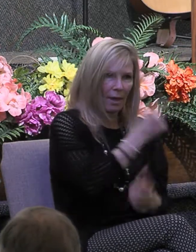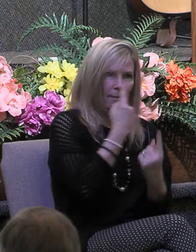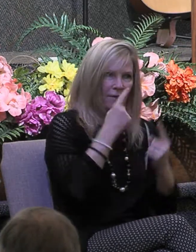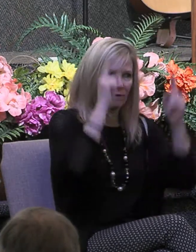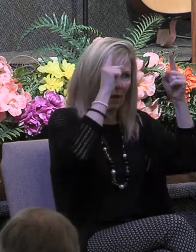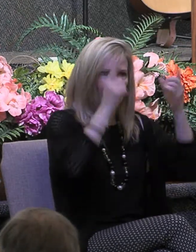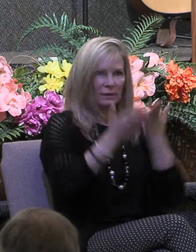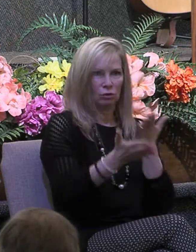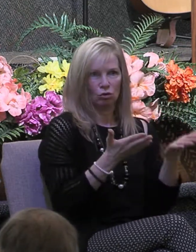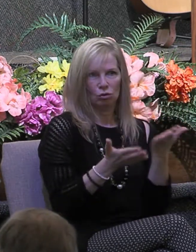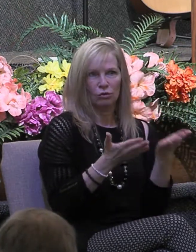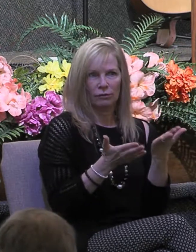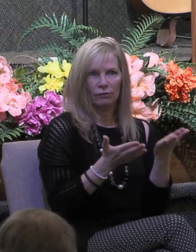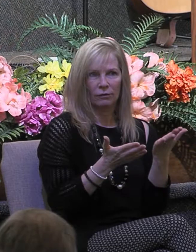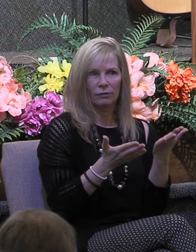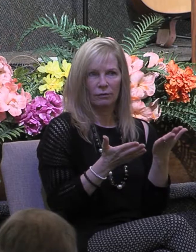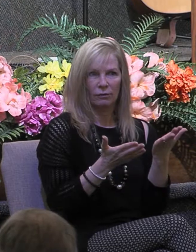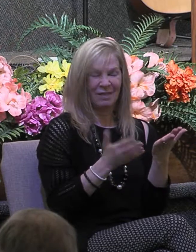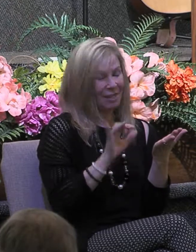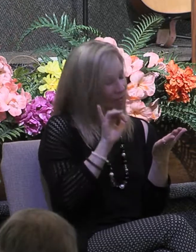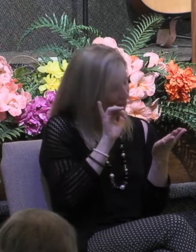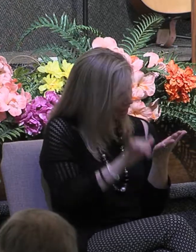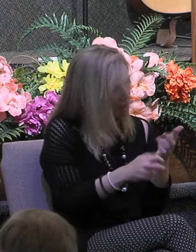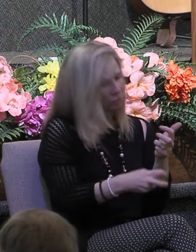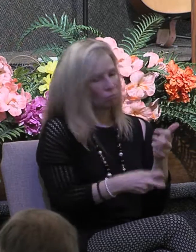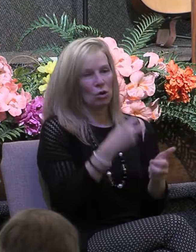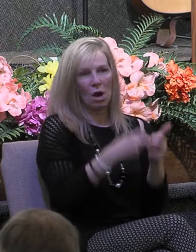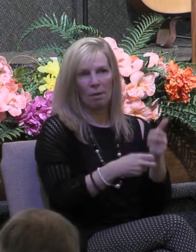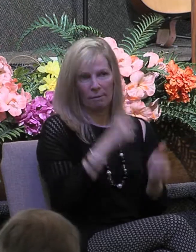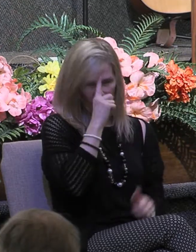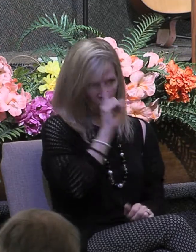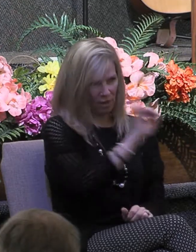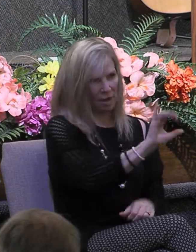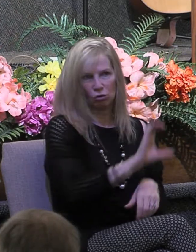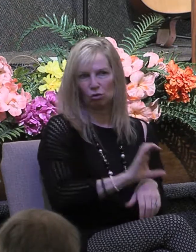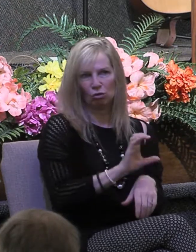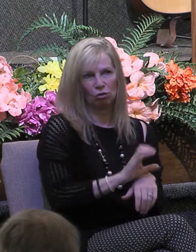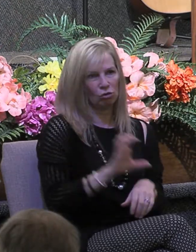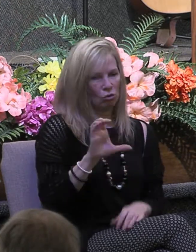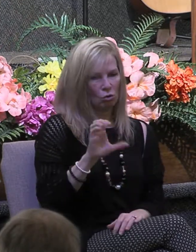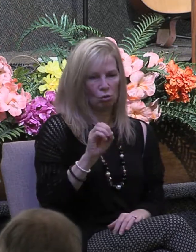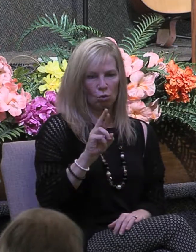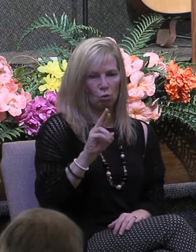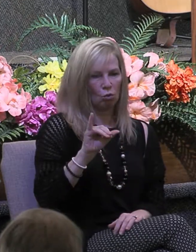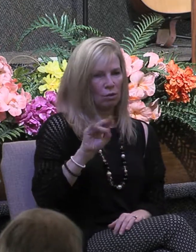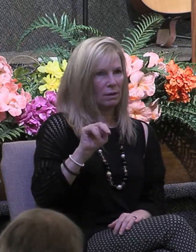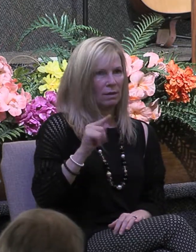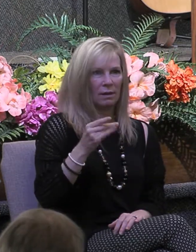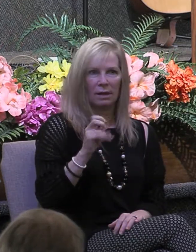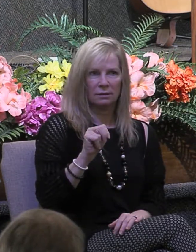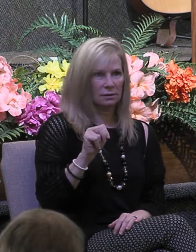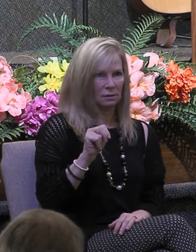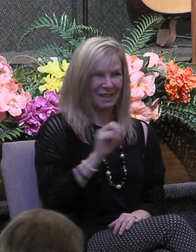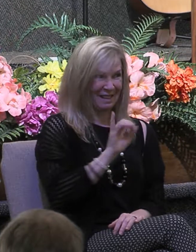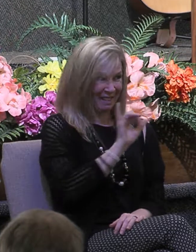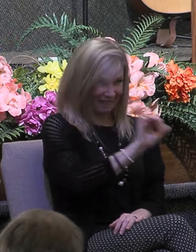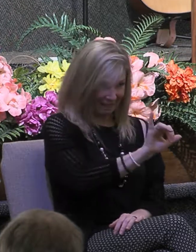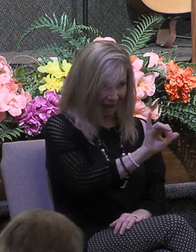This was a problem spot for the Corinthians because it's here in the use of their spiritual gifts that